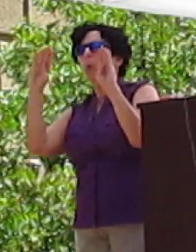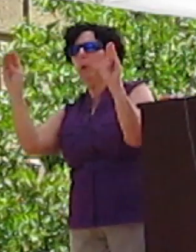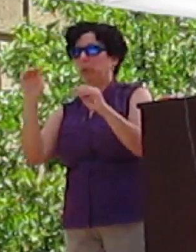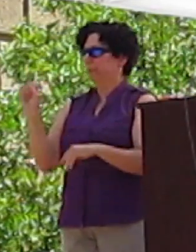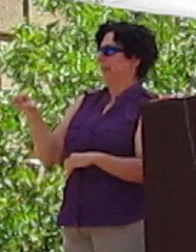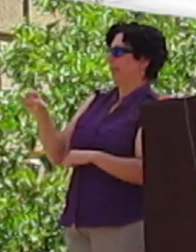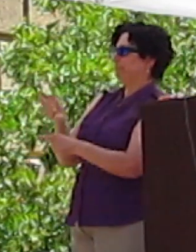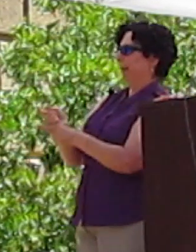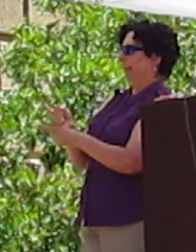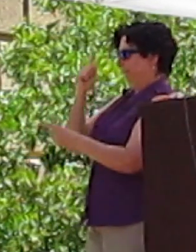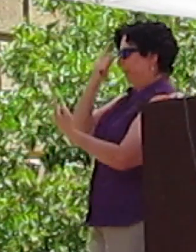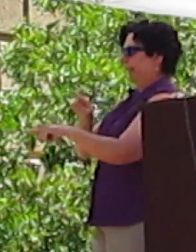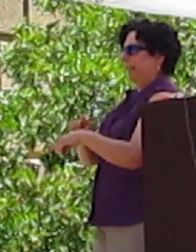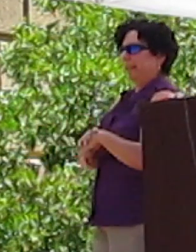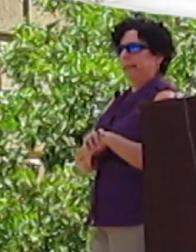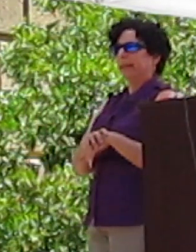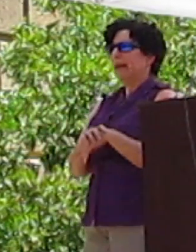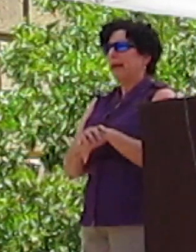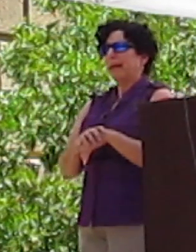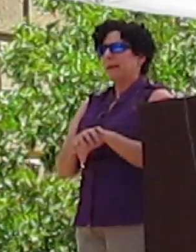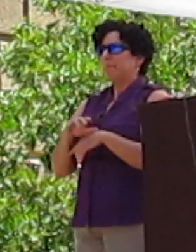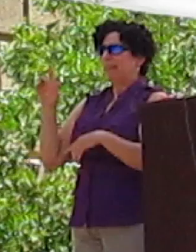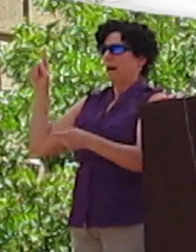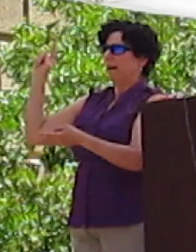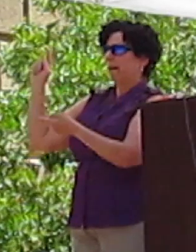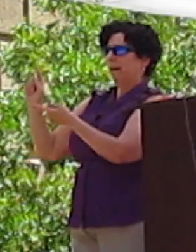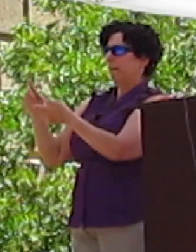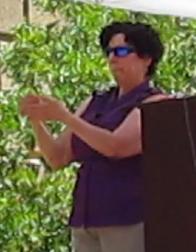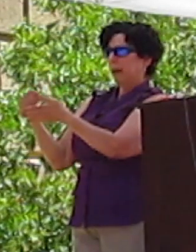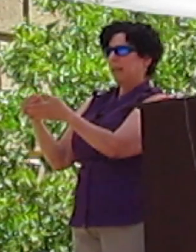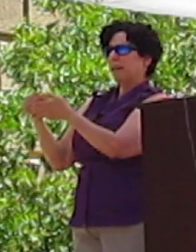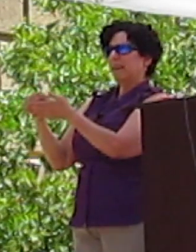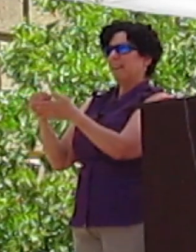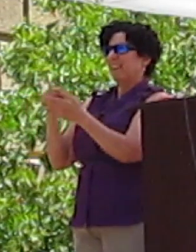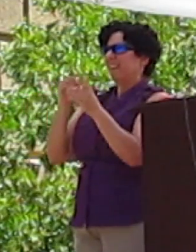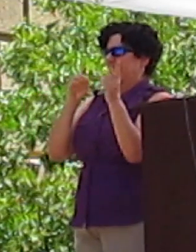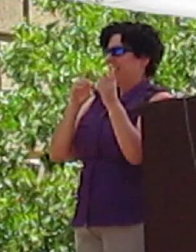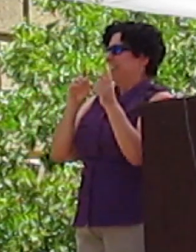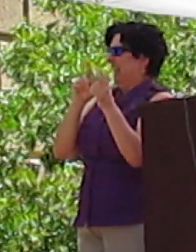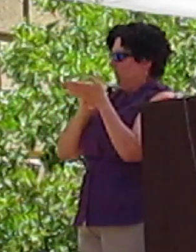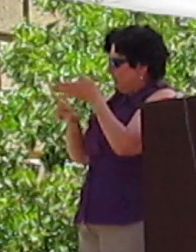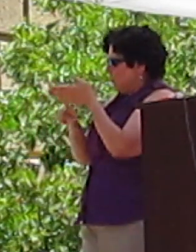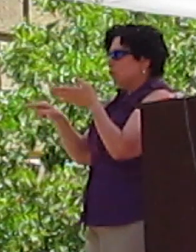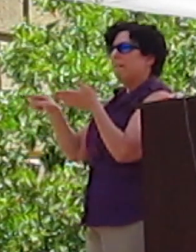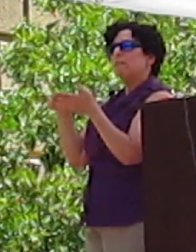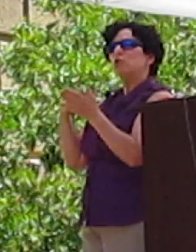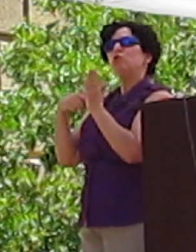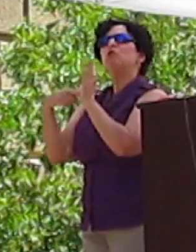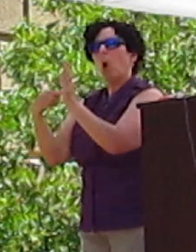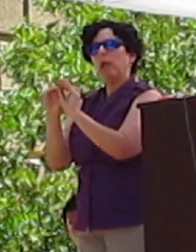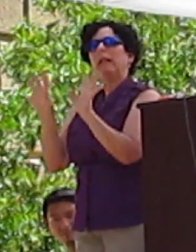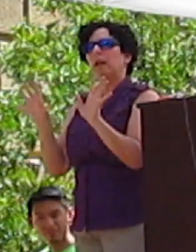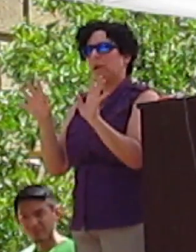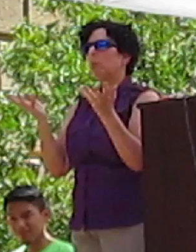Indeed, boo. But even under those conditions, his careful research, along with colleagues, has shown very